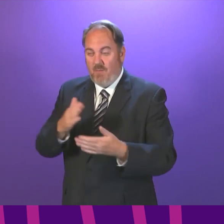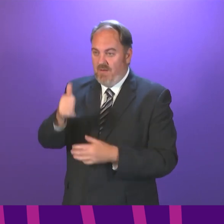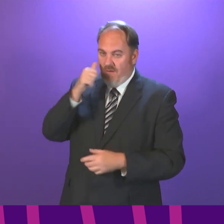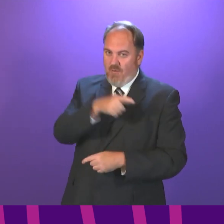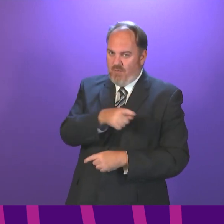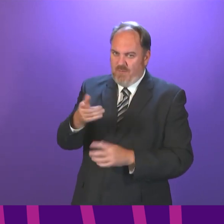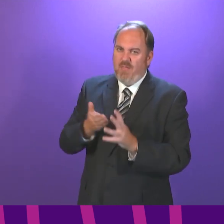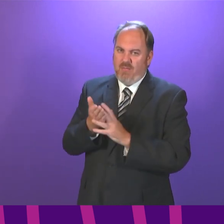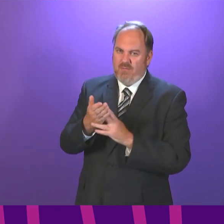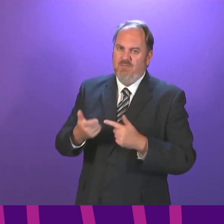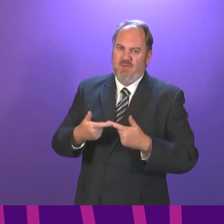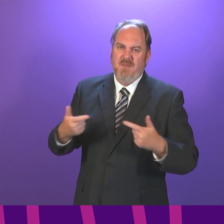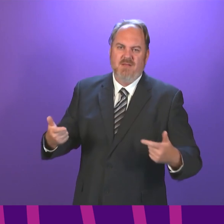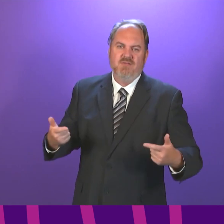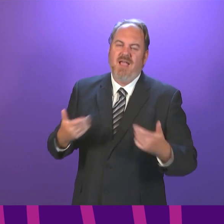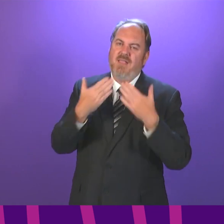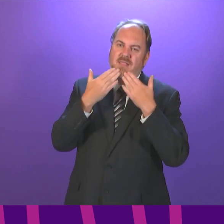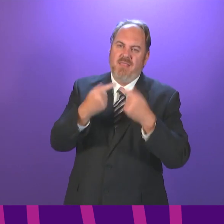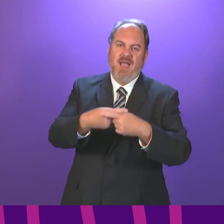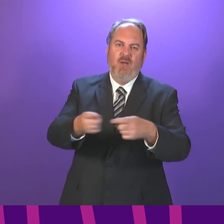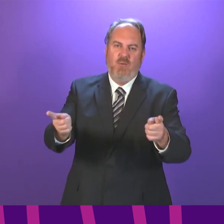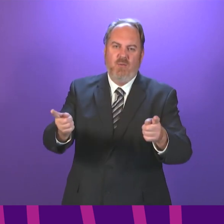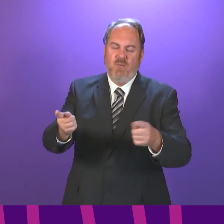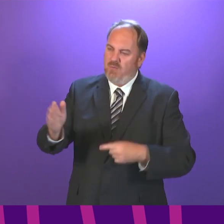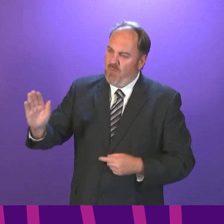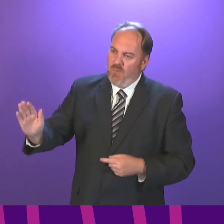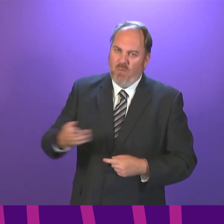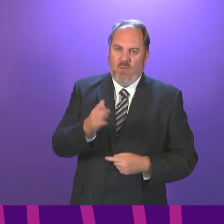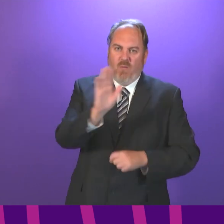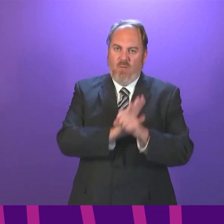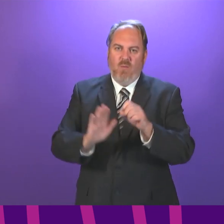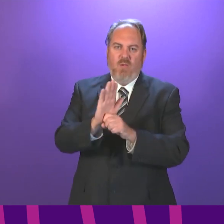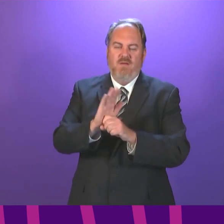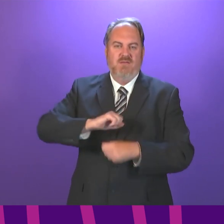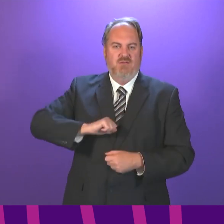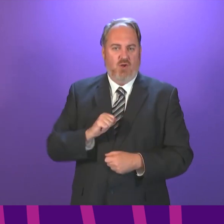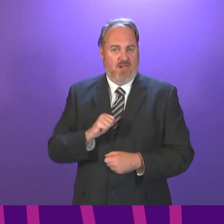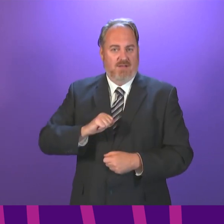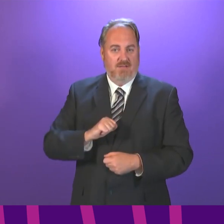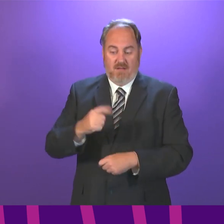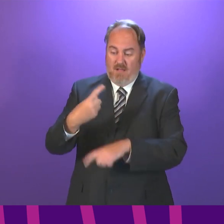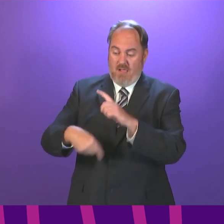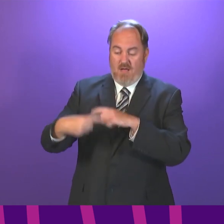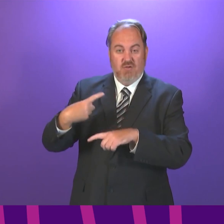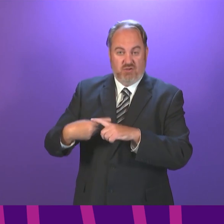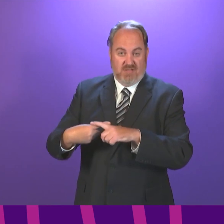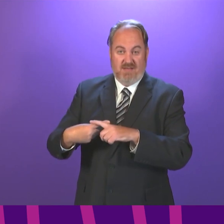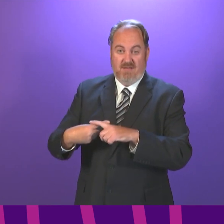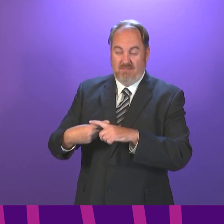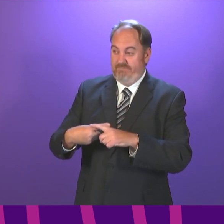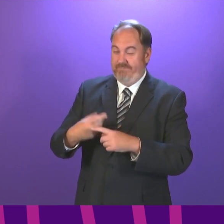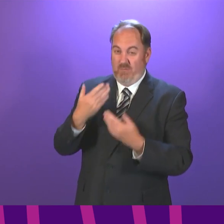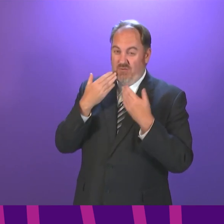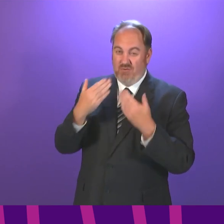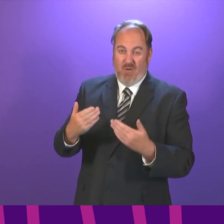I want to convey my deep appreciation of that to everyone across the nation. The last year has reminded all of us just how